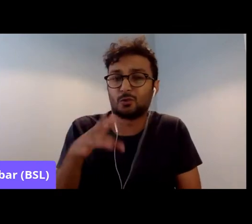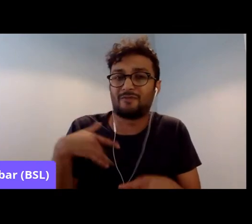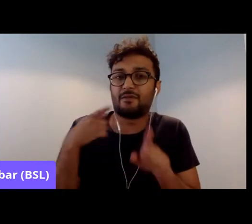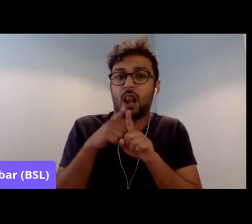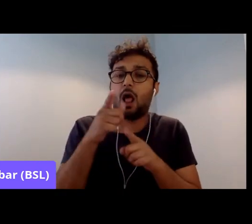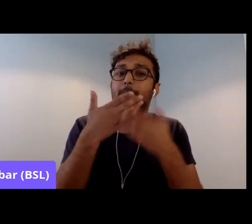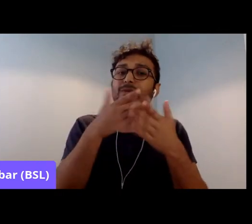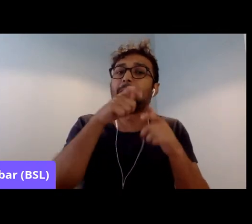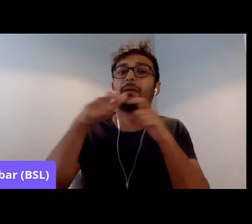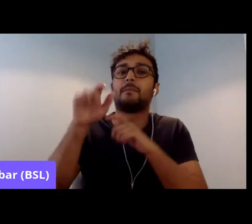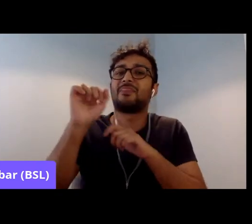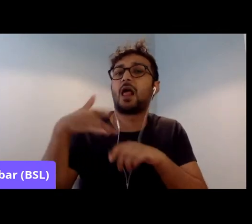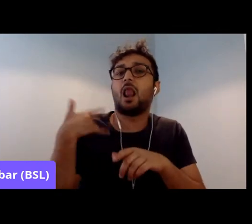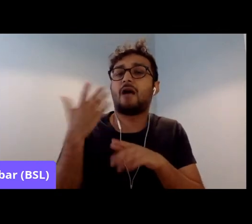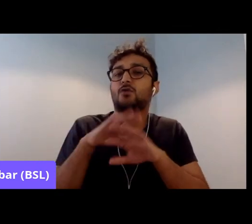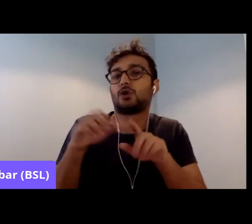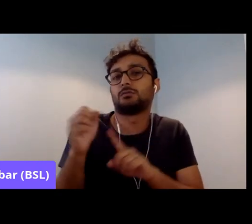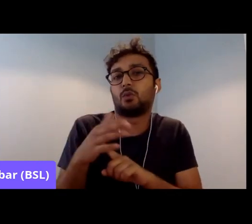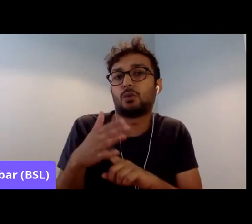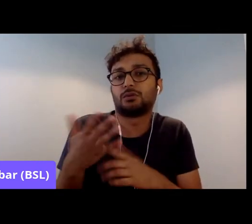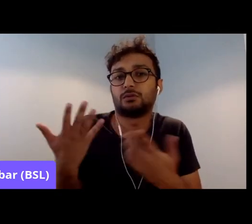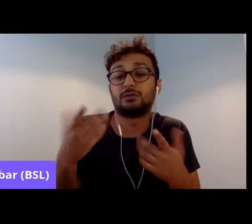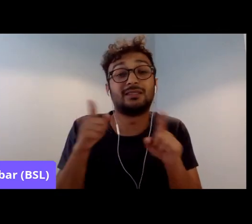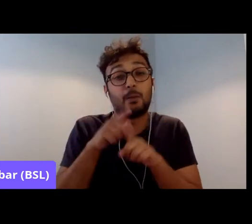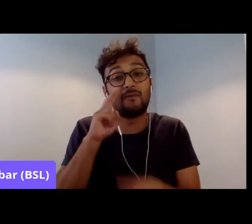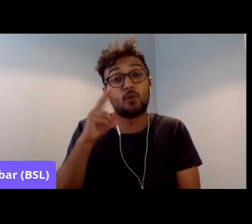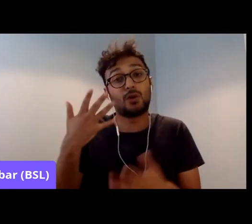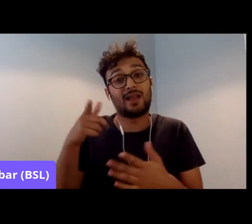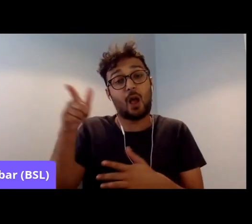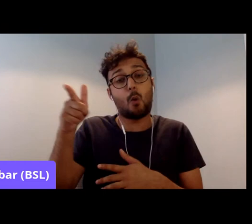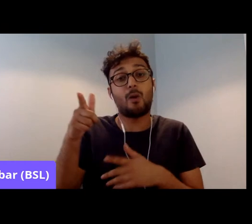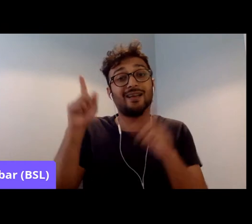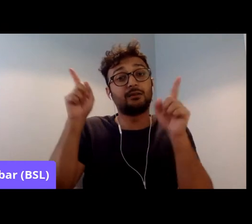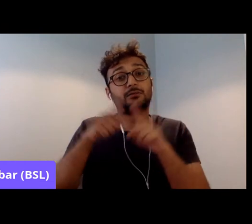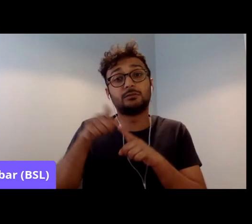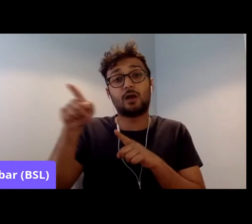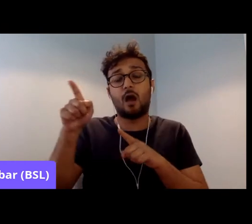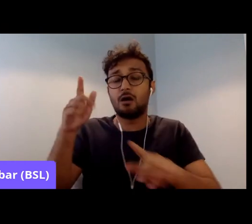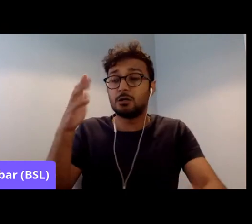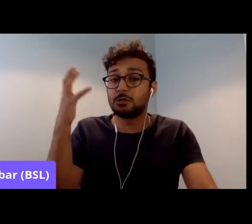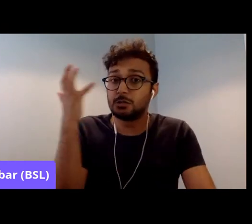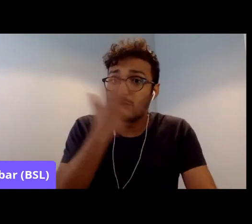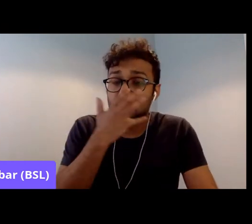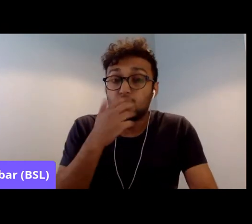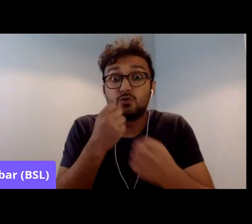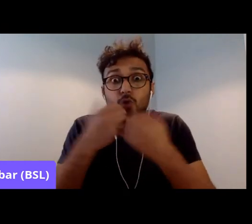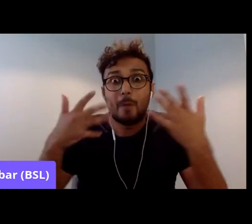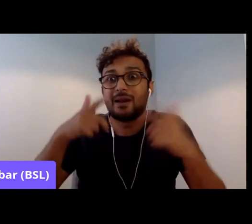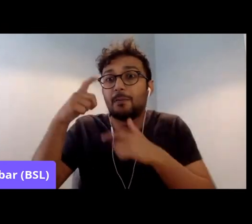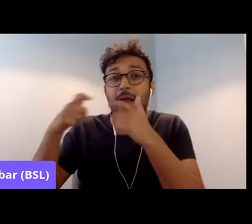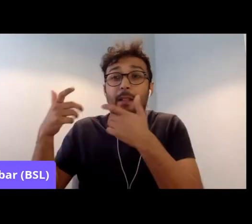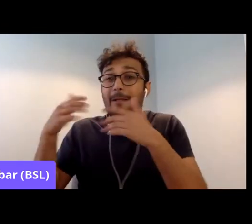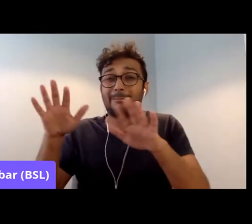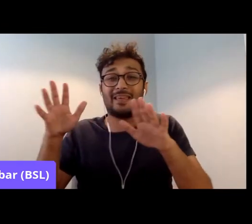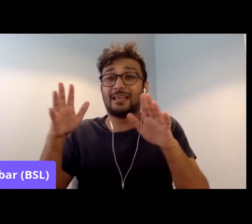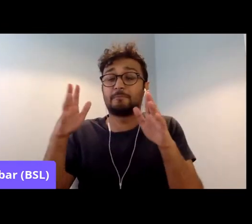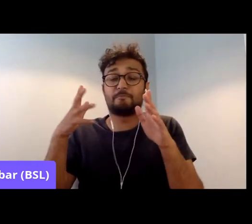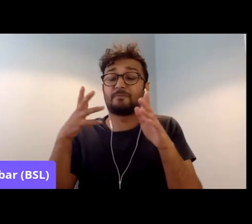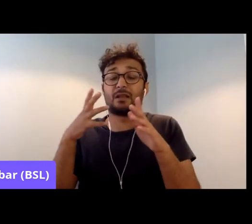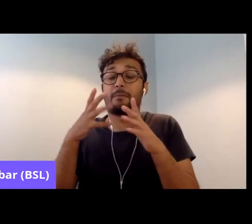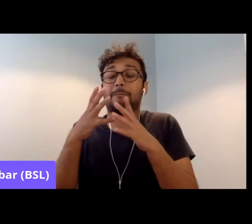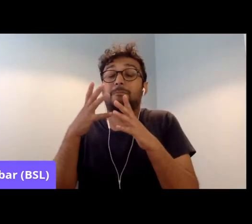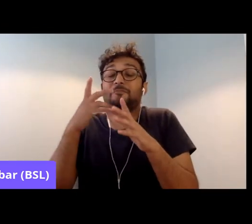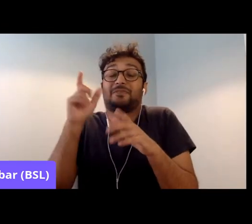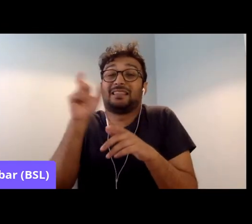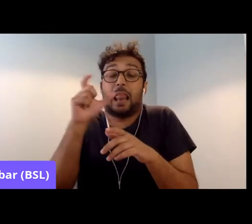what's happening in India, there's a massive, massive wave of Islamophobia. People are being, Muslims are being disenfranchised, and so on.